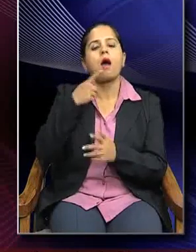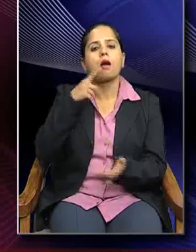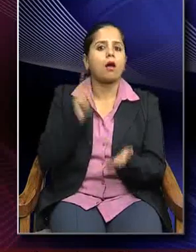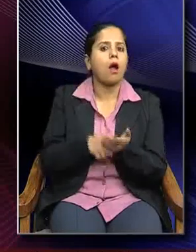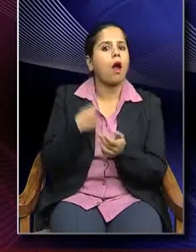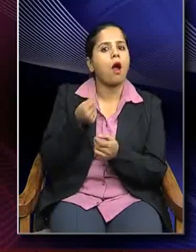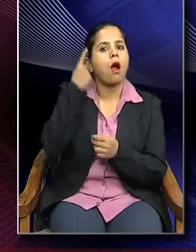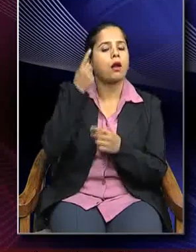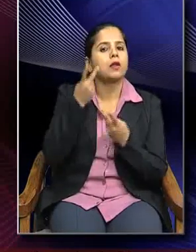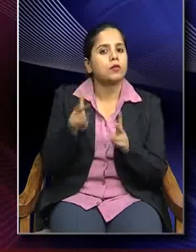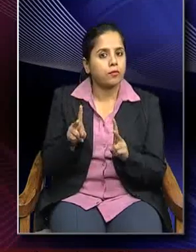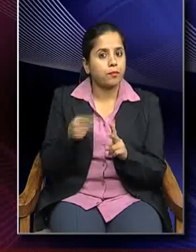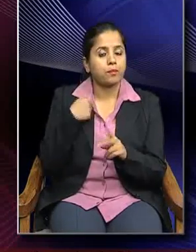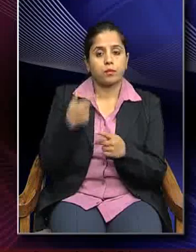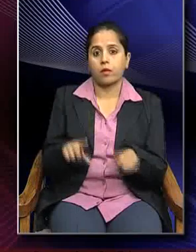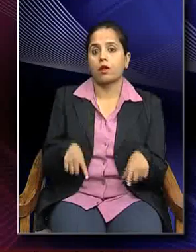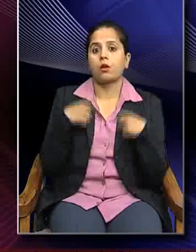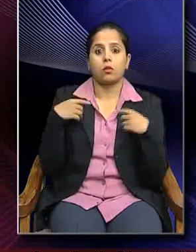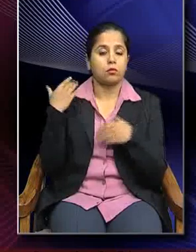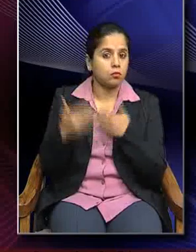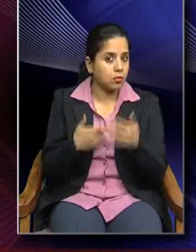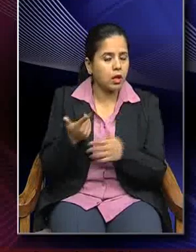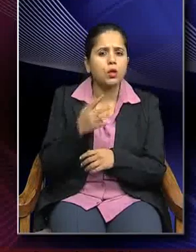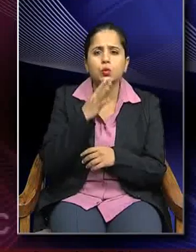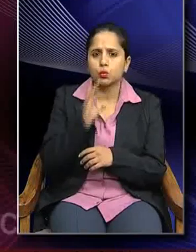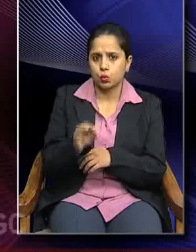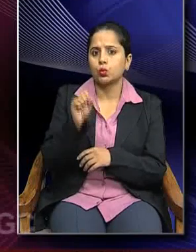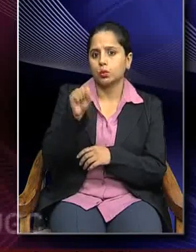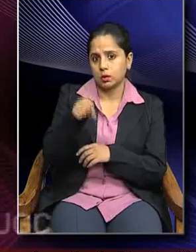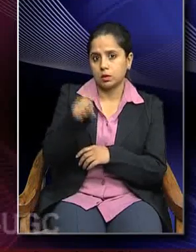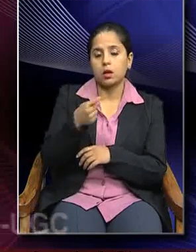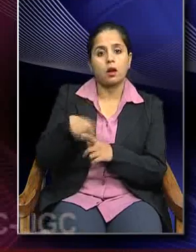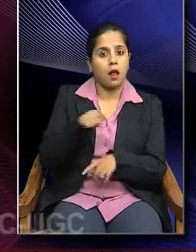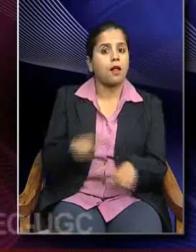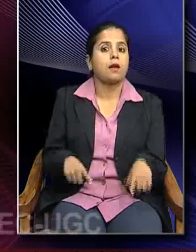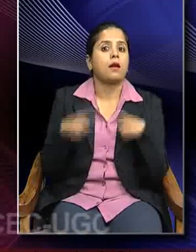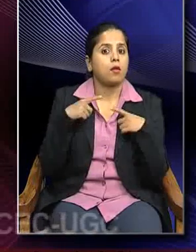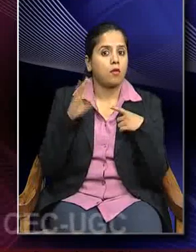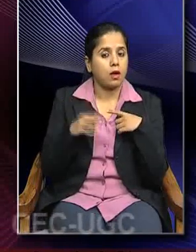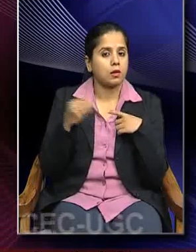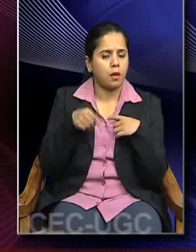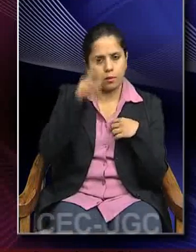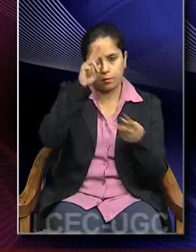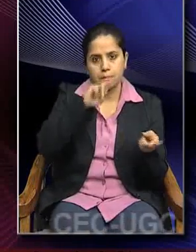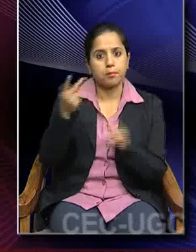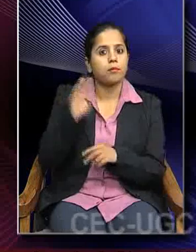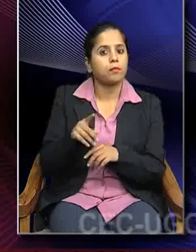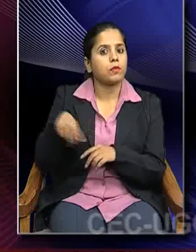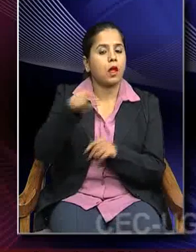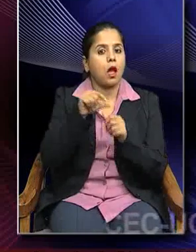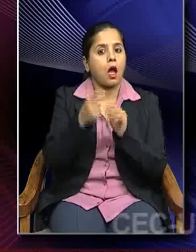with which we live and quite true that we are living with quite a few misunderstood archaeological